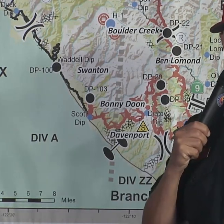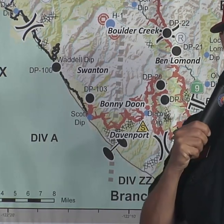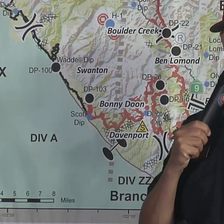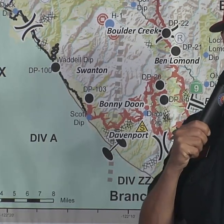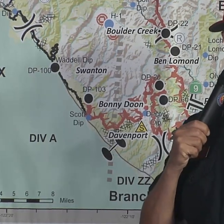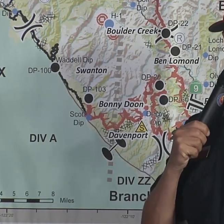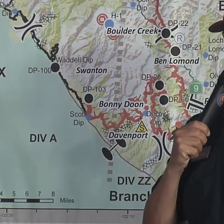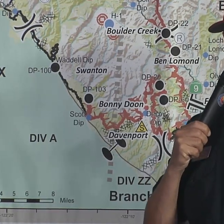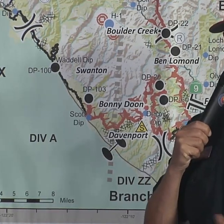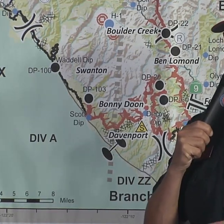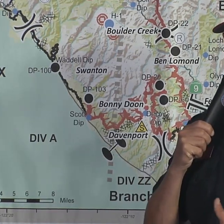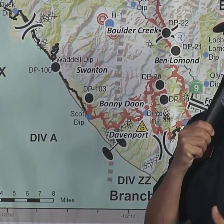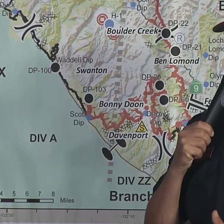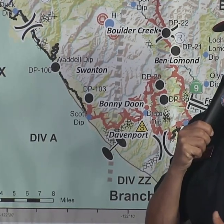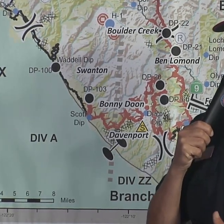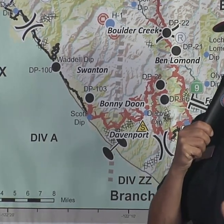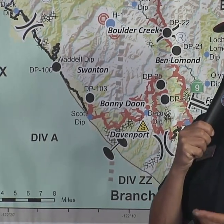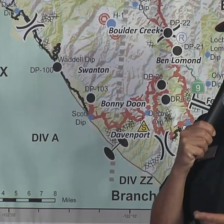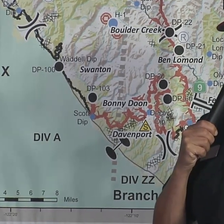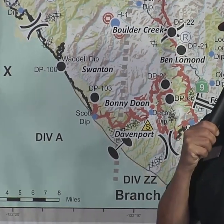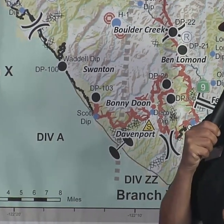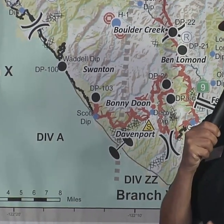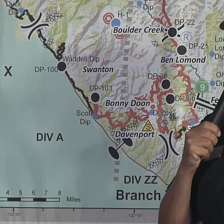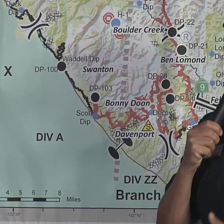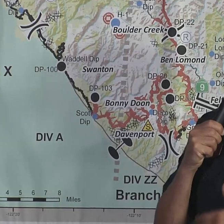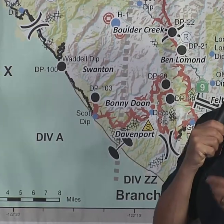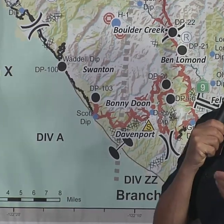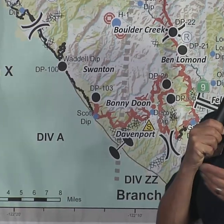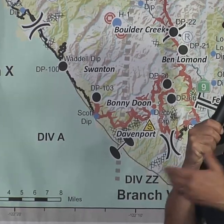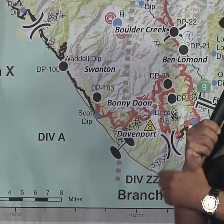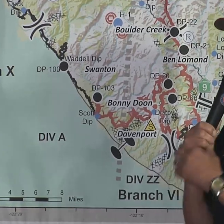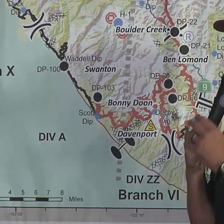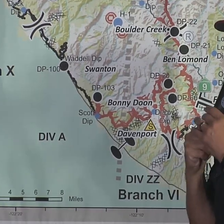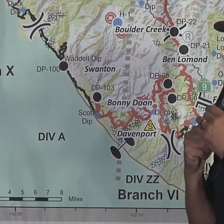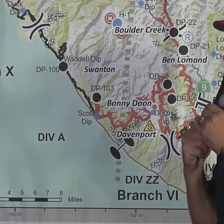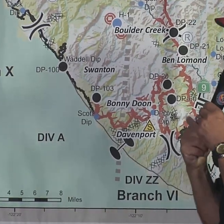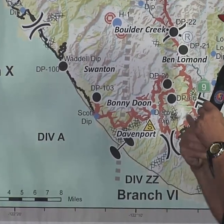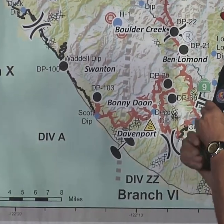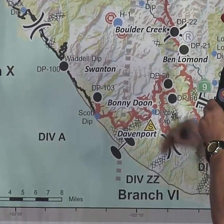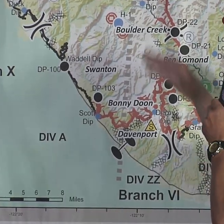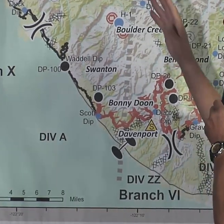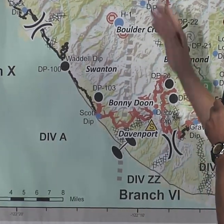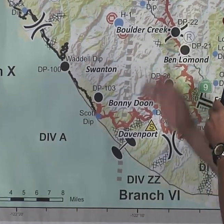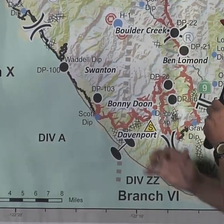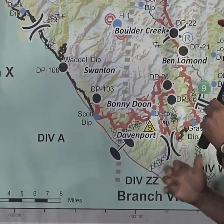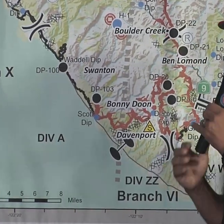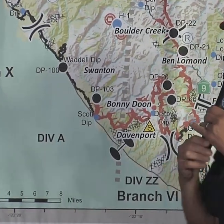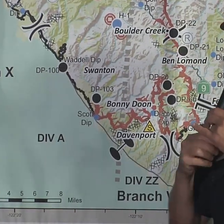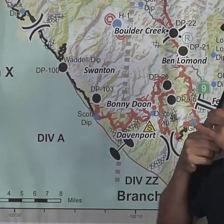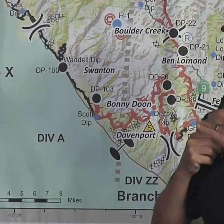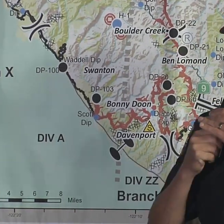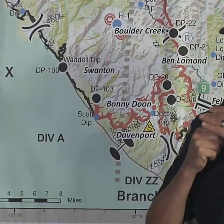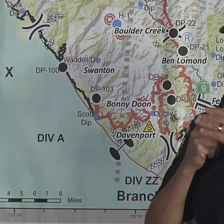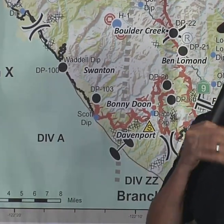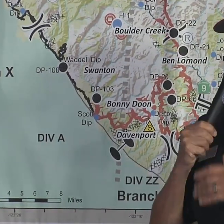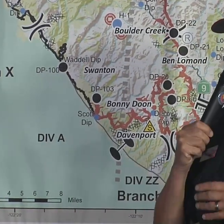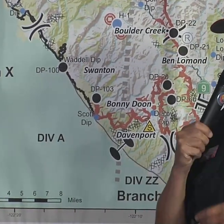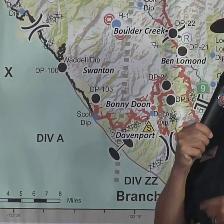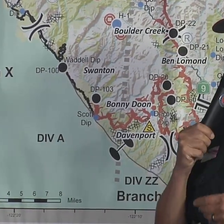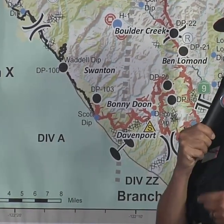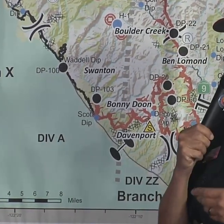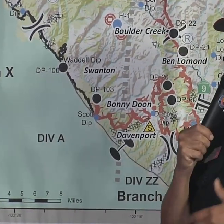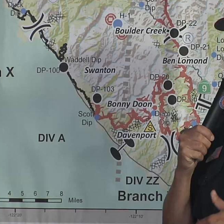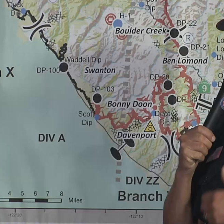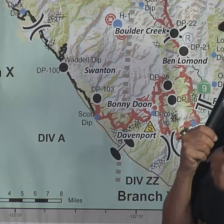operations section chiefs that divvy out the resources as we receive them to my other partners that run the north and south zone, and we were